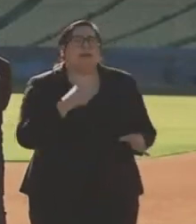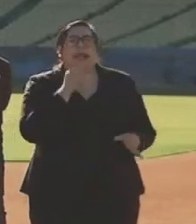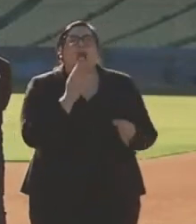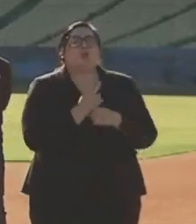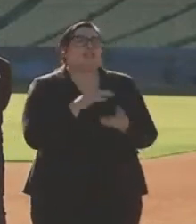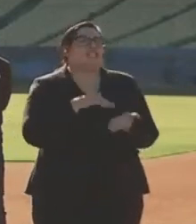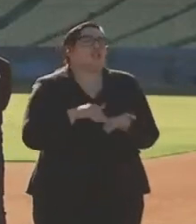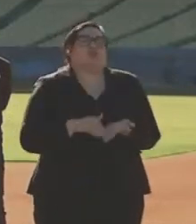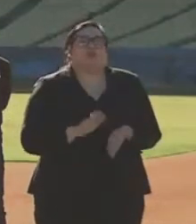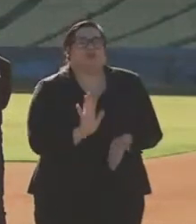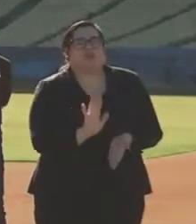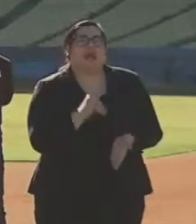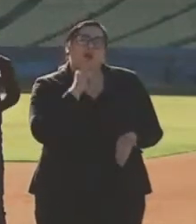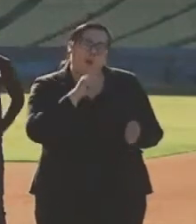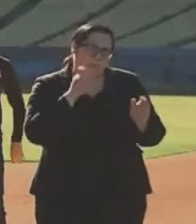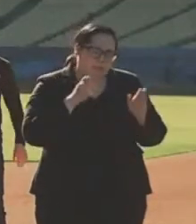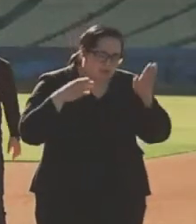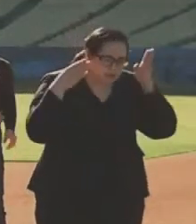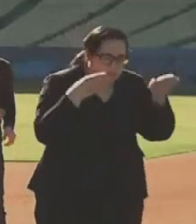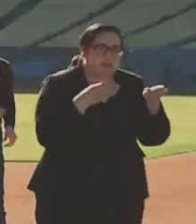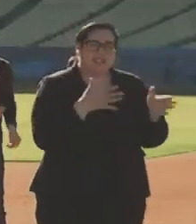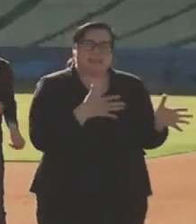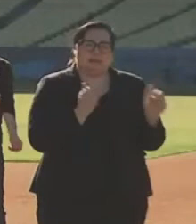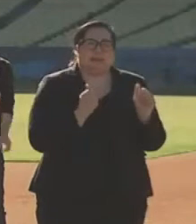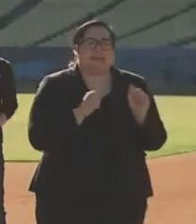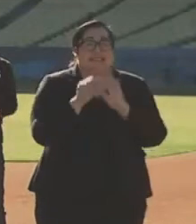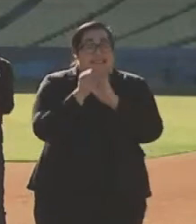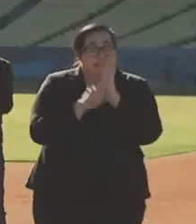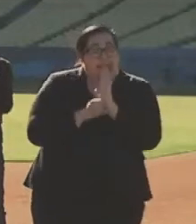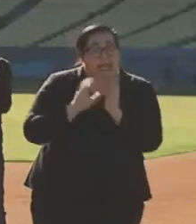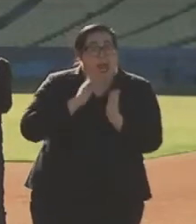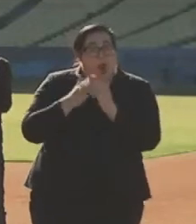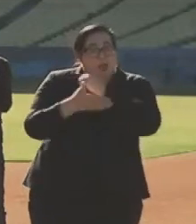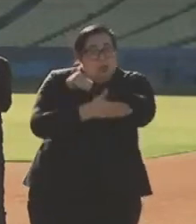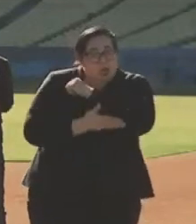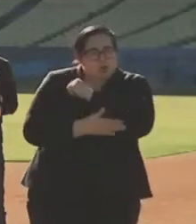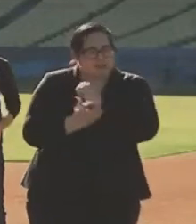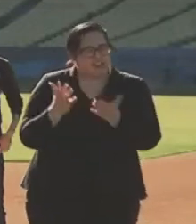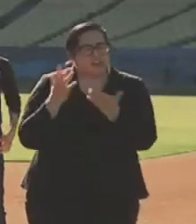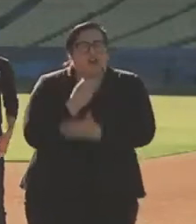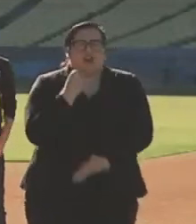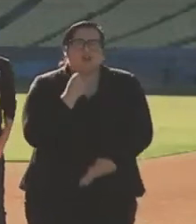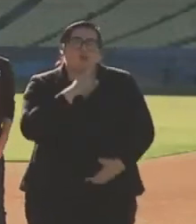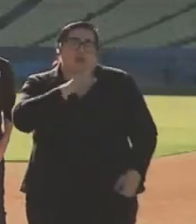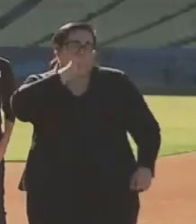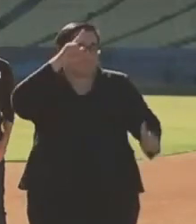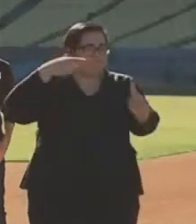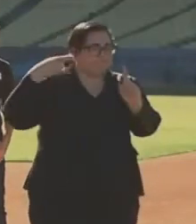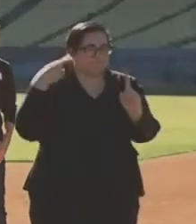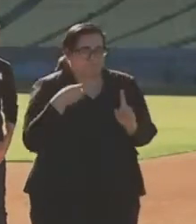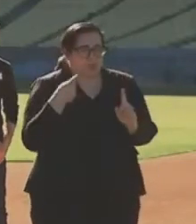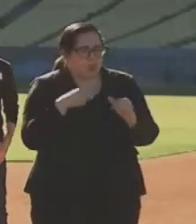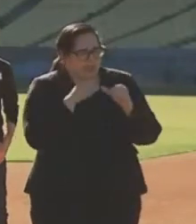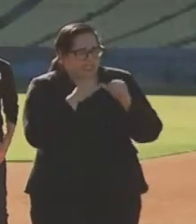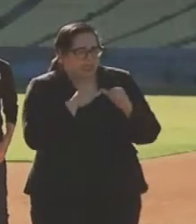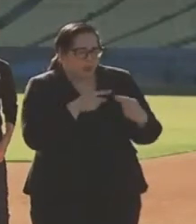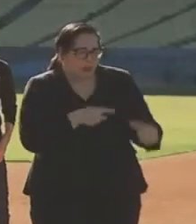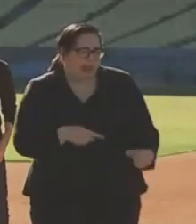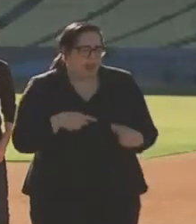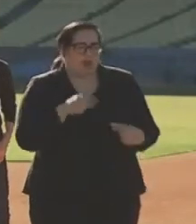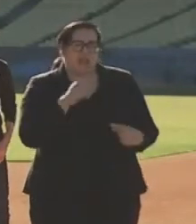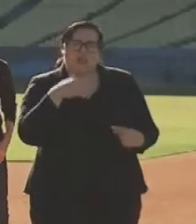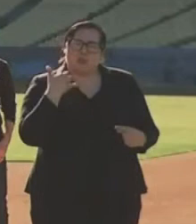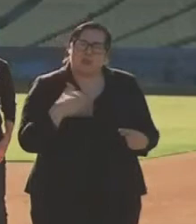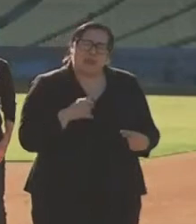deliberately and move at the speed that this state and our nation deserves. At the end of the day, we continue to battle this